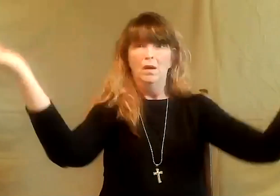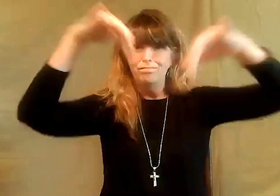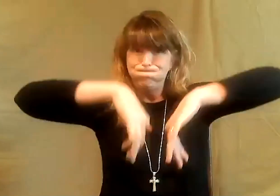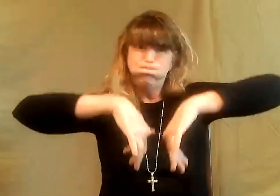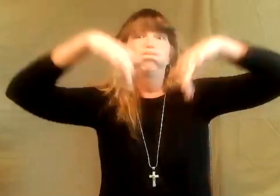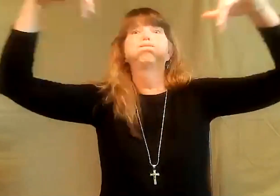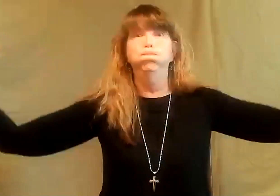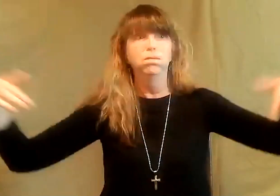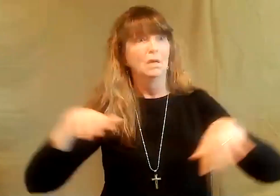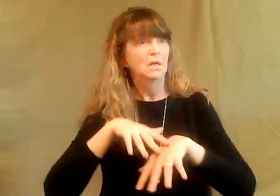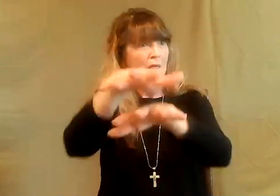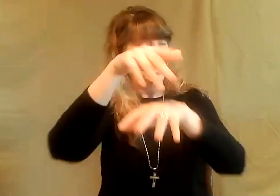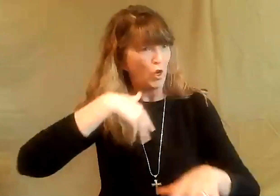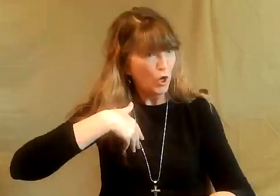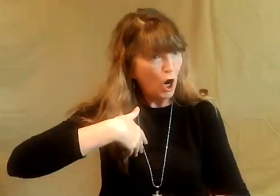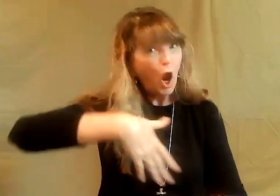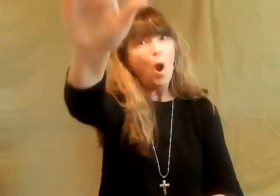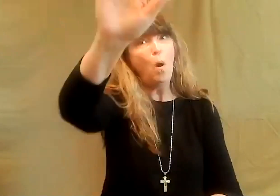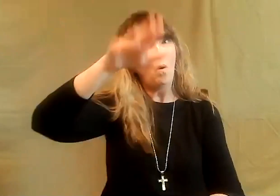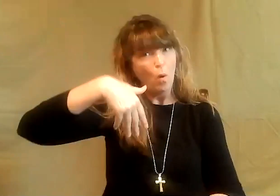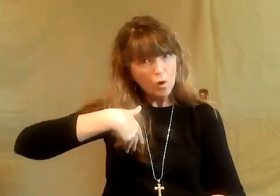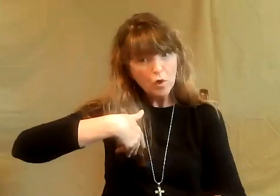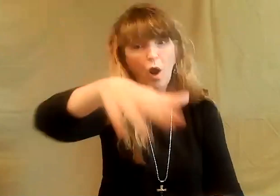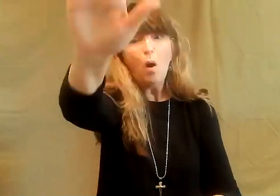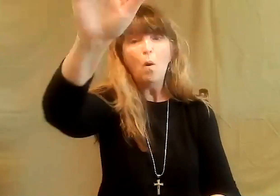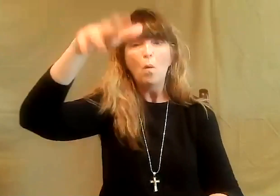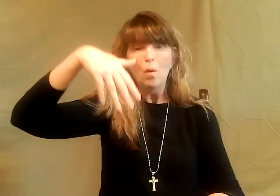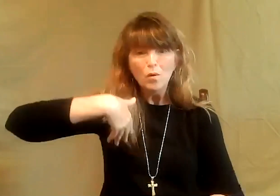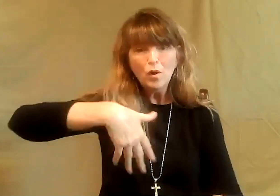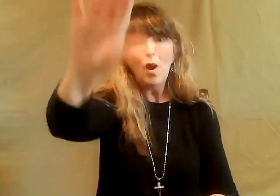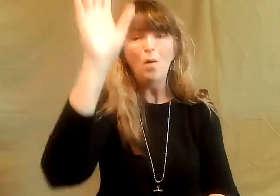Just hold up your staff. The seas will part. And go on your way.